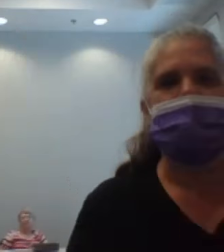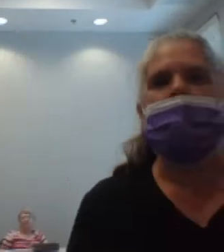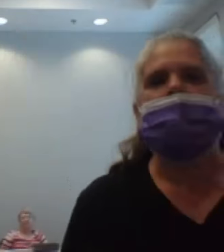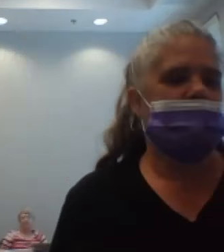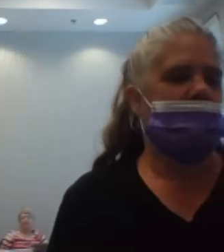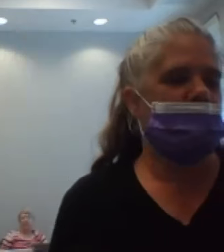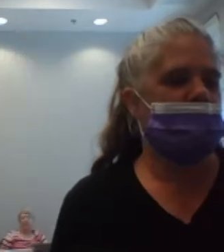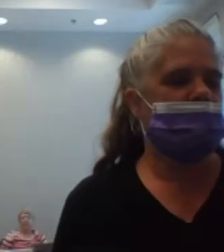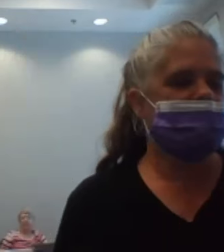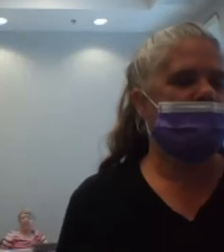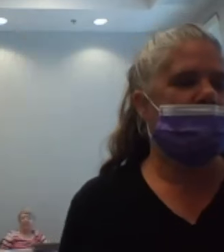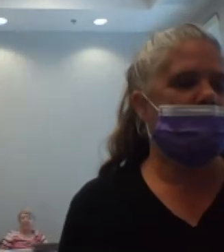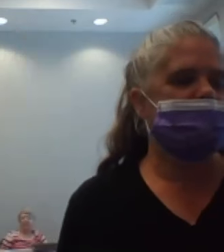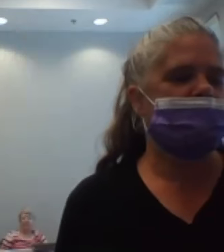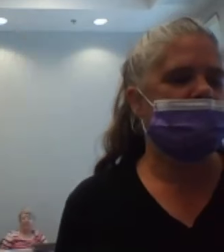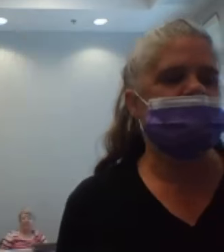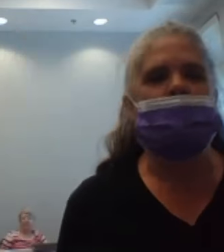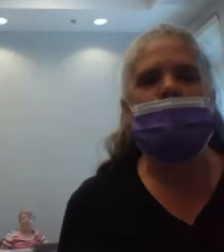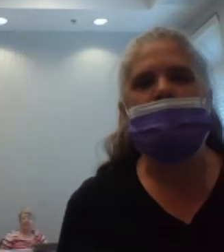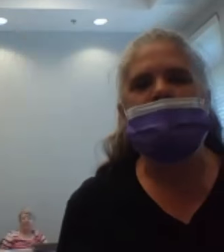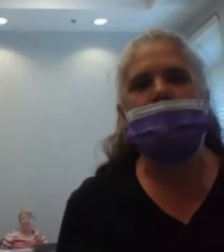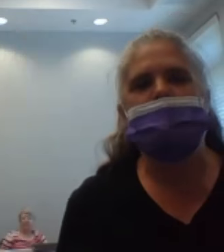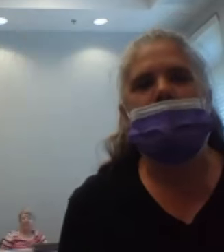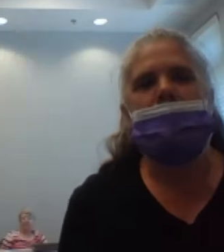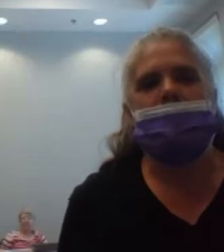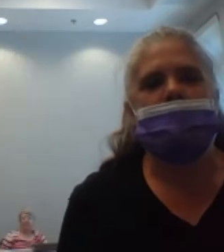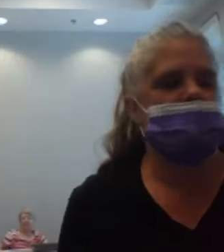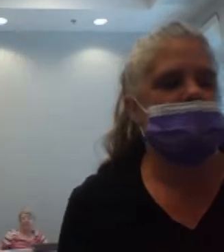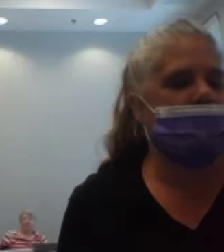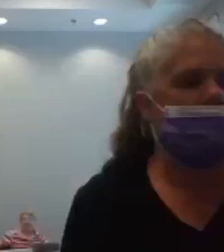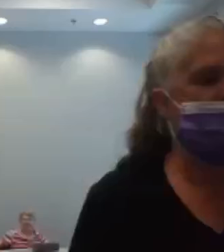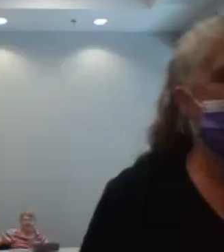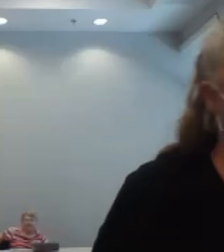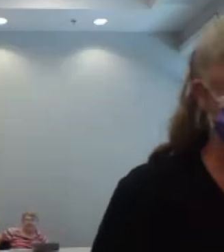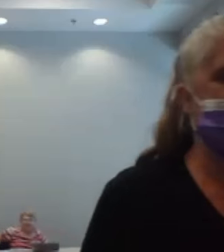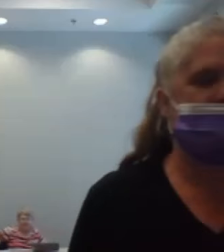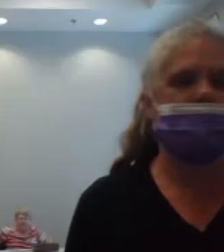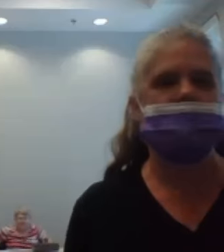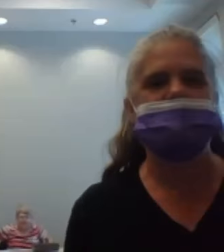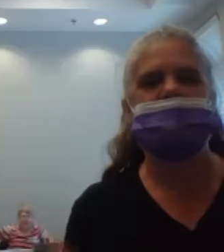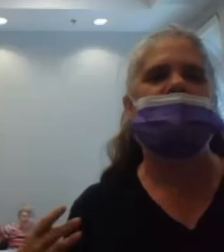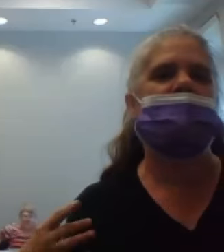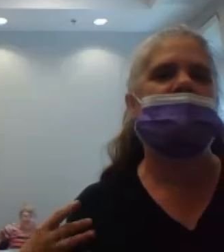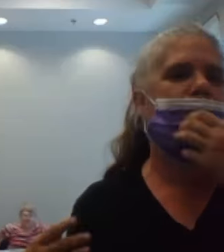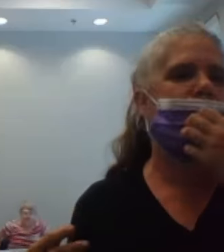Now we're going to do arm circles forward and back. So this time, to make it easier on our arms,